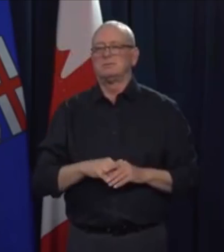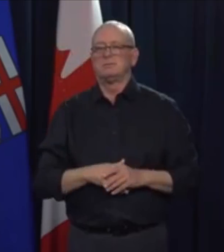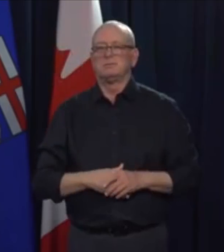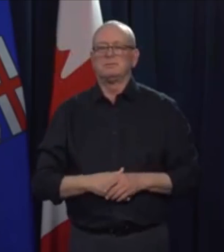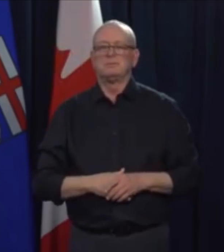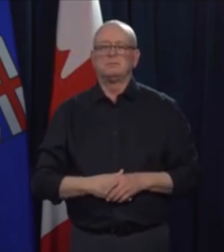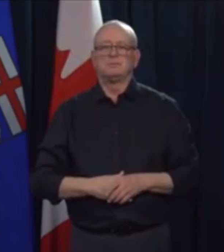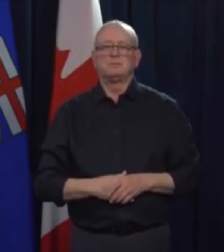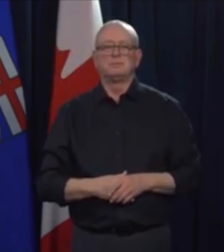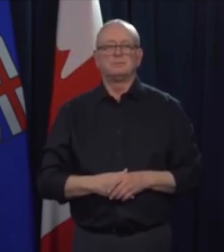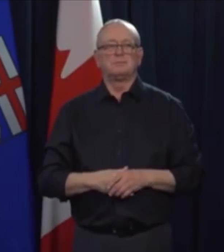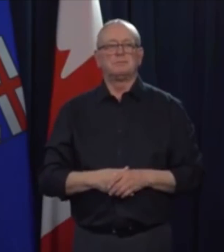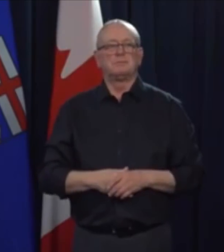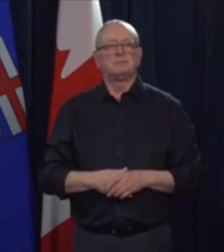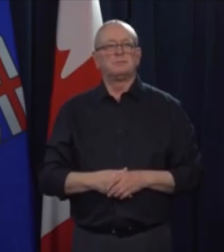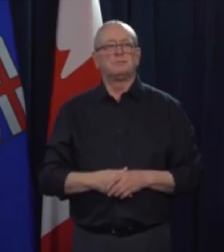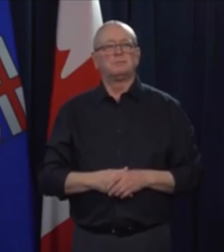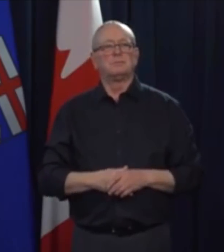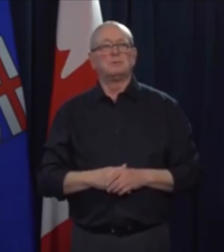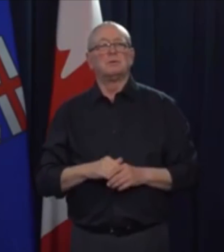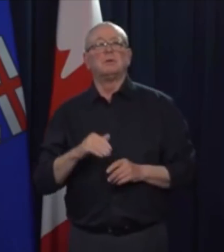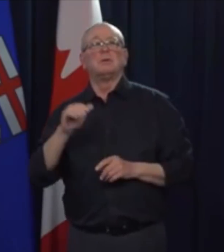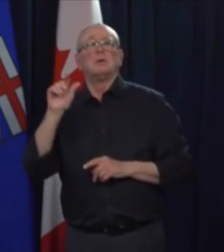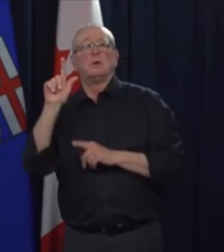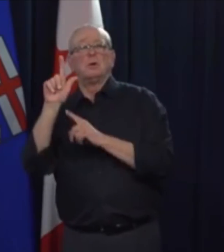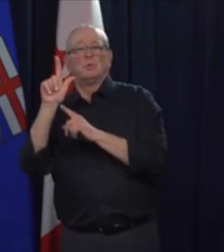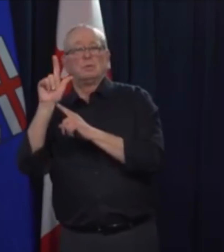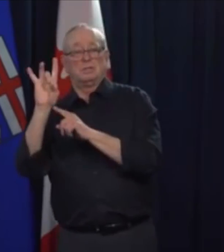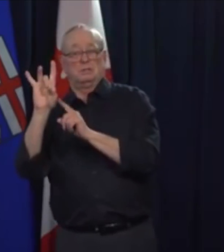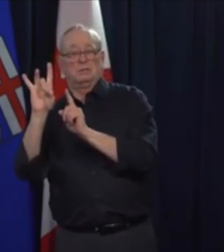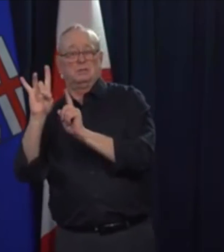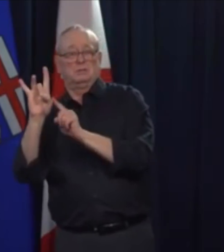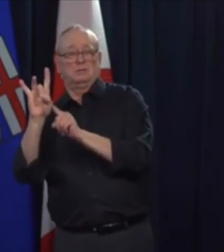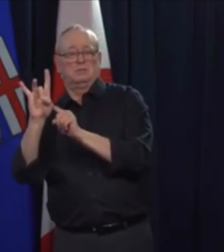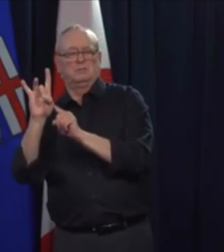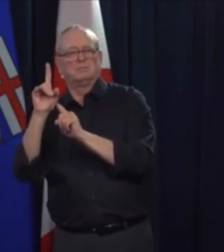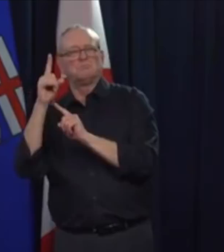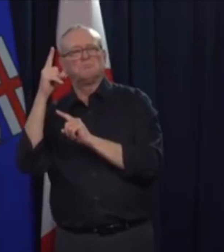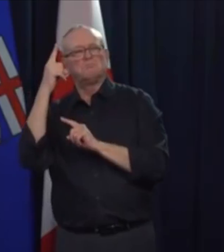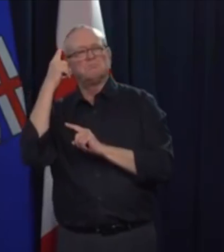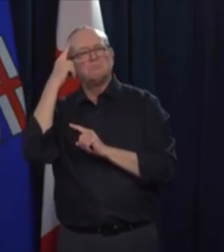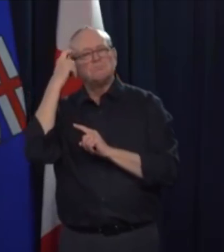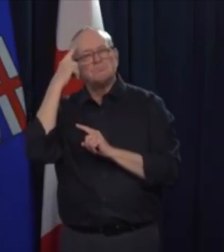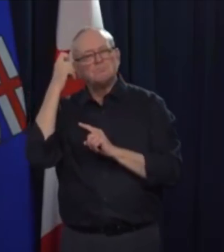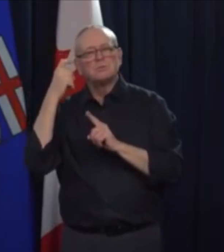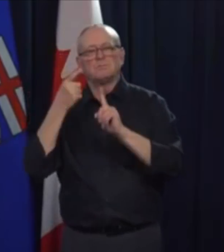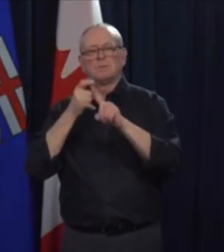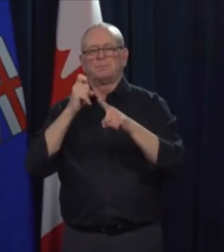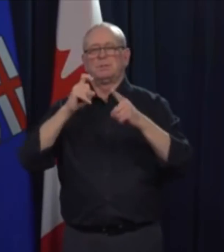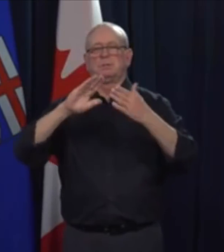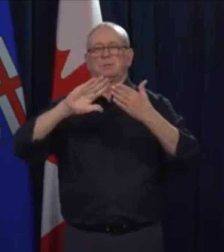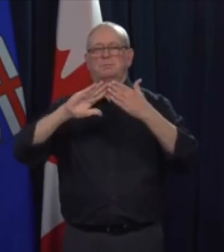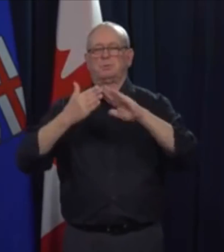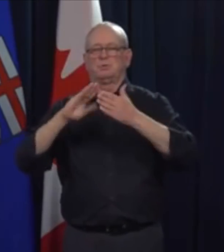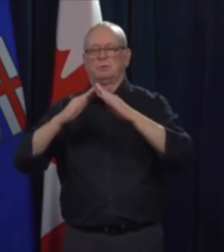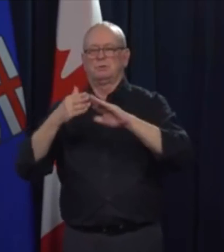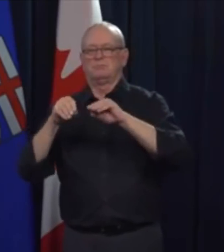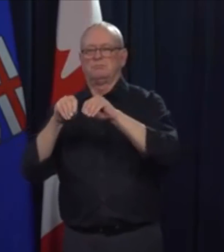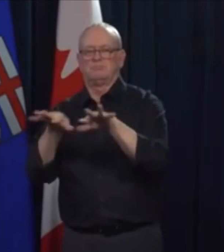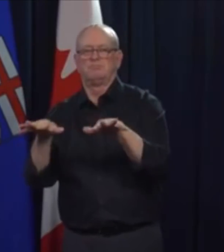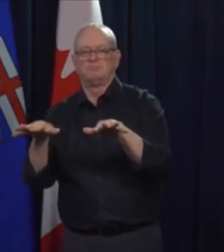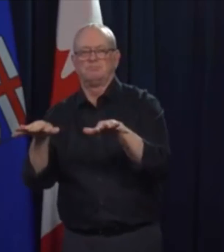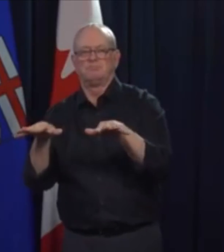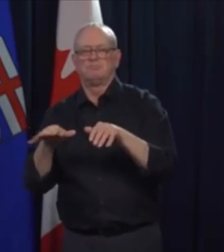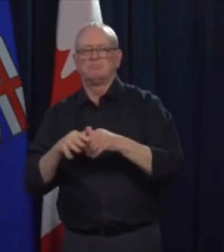We suspect up to 28 of these total cases may be community transmission. 19 individuals have been